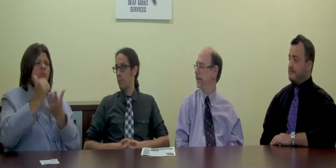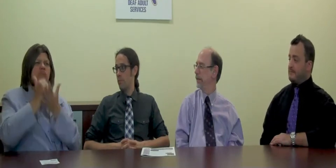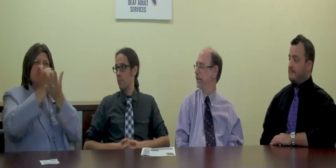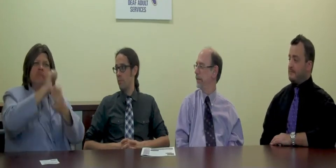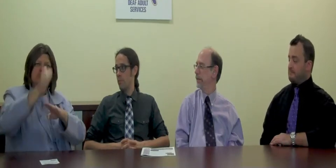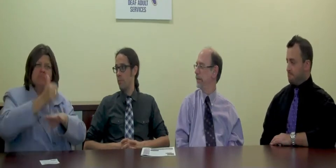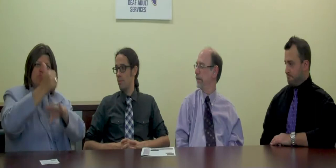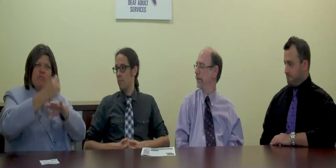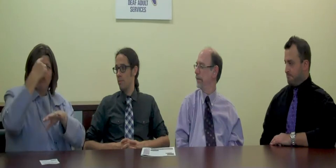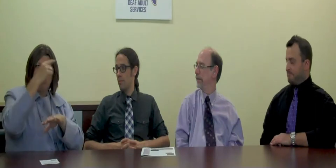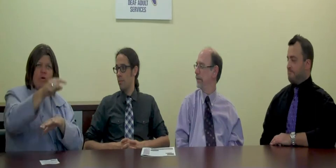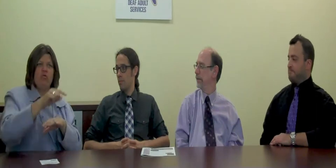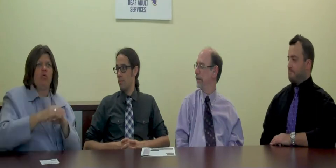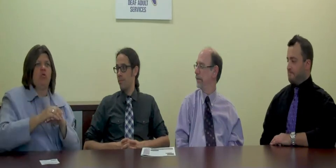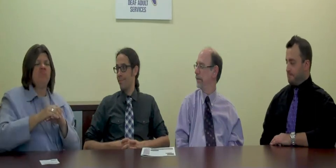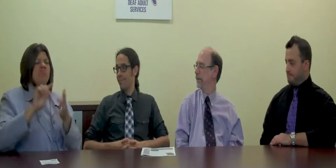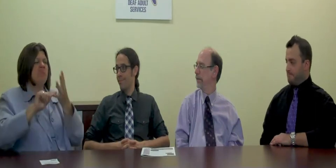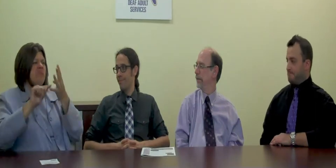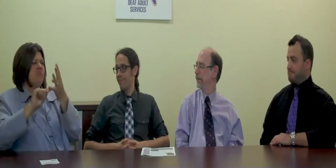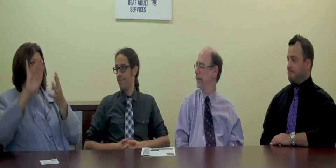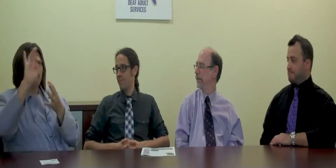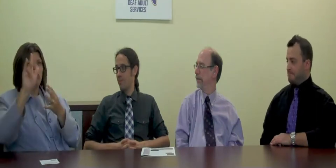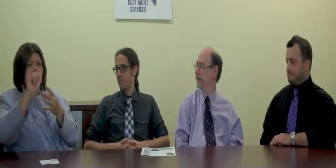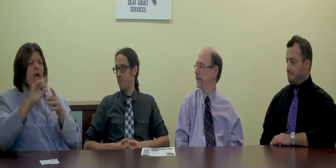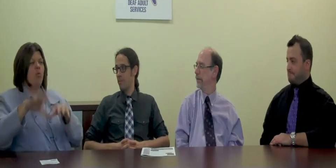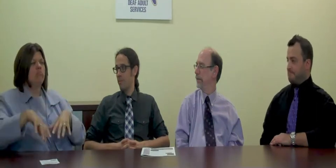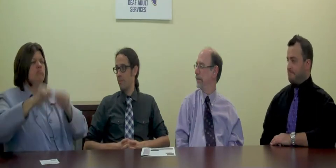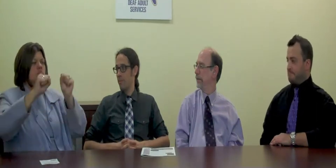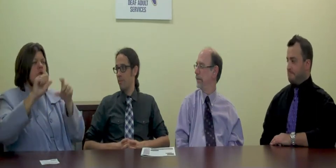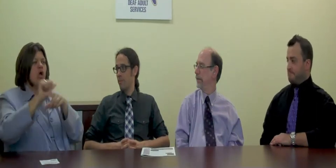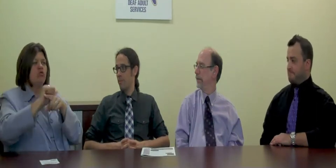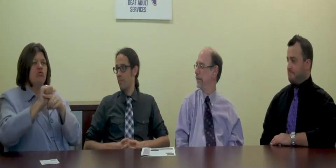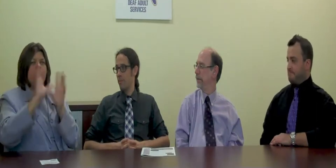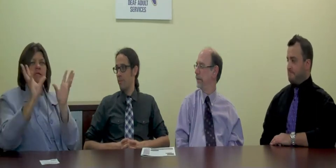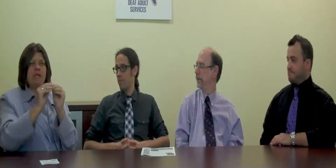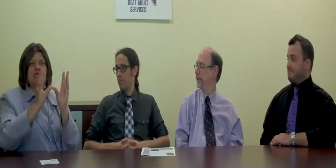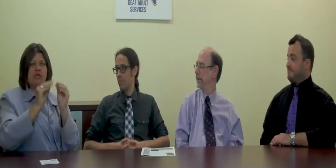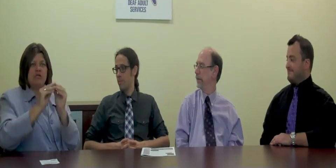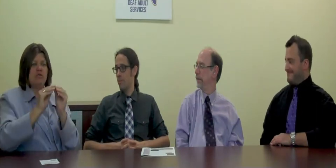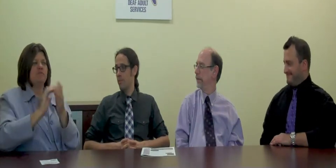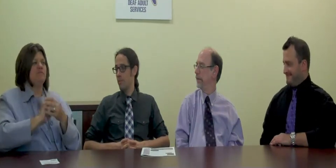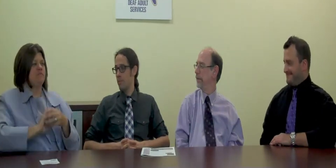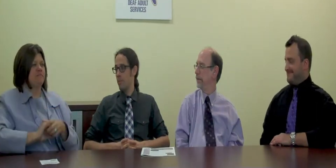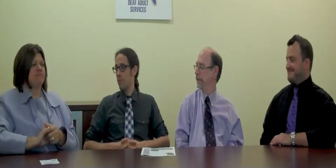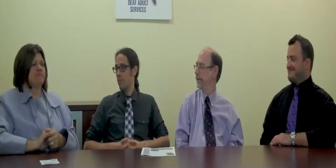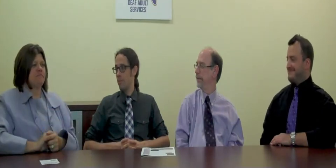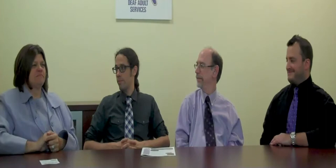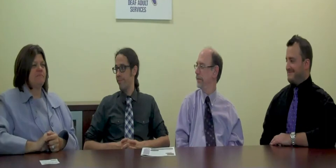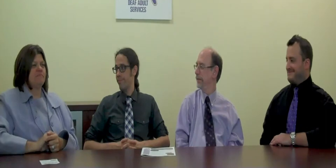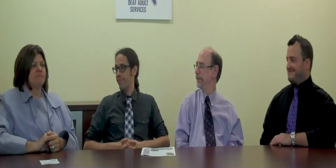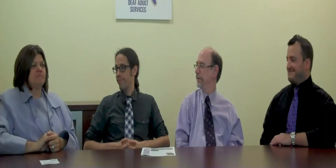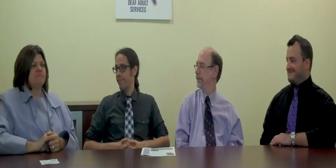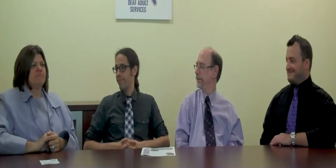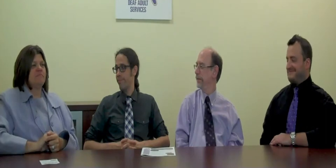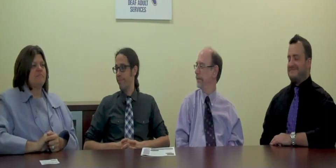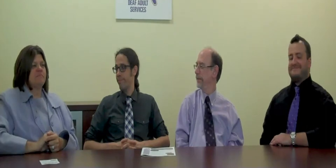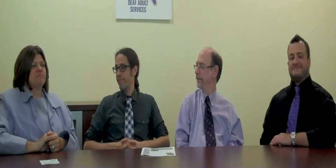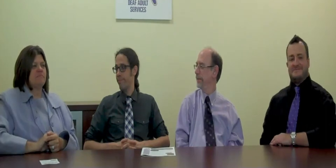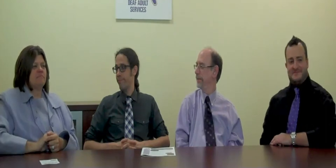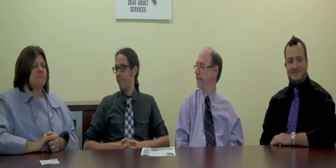If you can't access the internet, DOS can set one up for you. Be on the lookout for a training session towards the end of July for those interested in learning